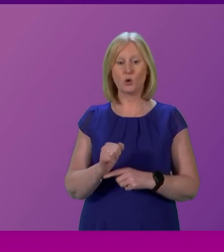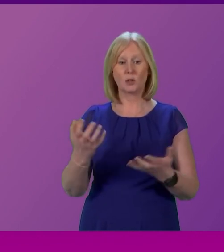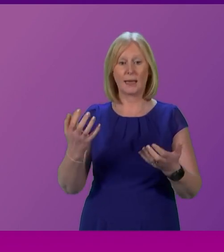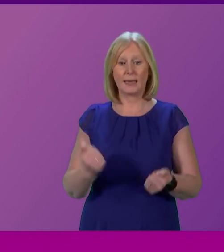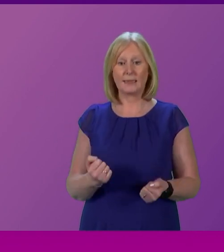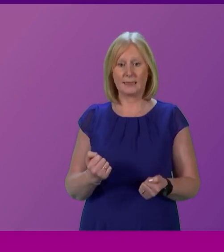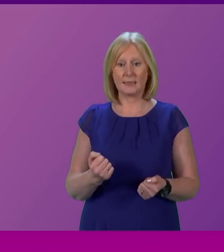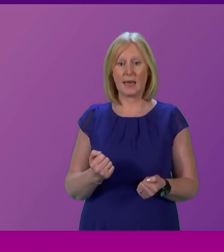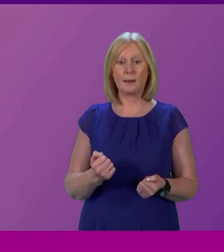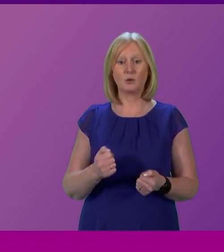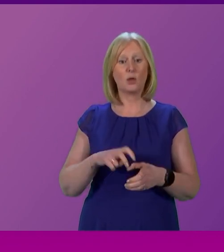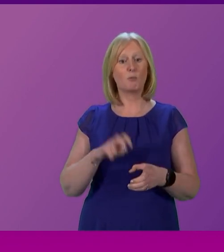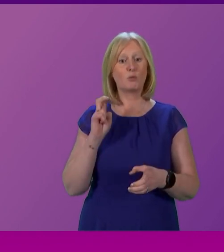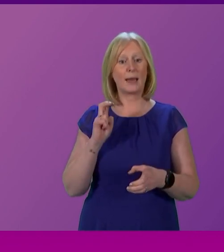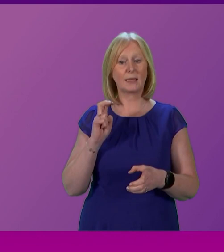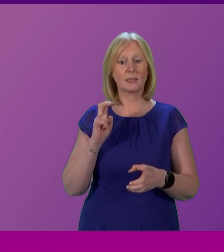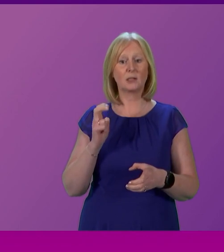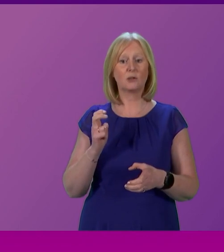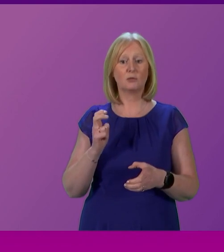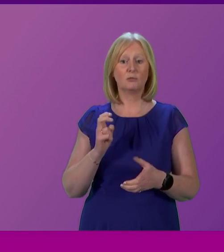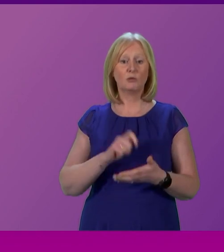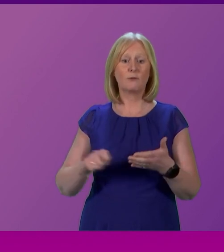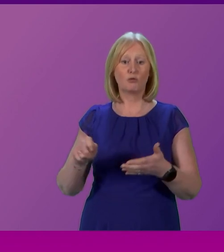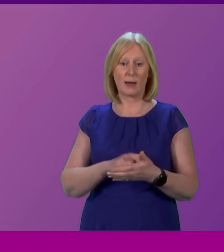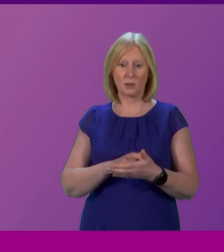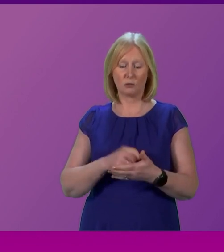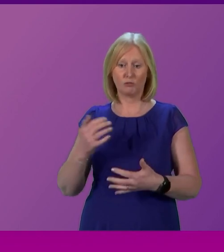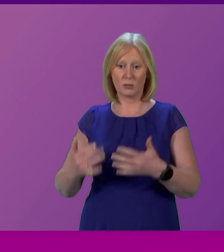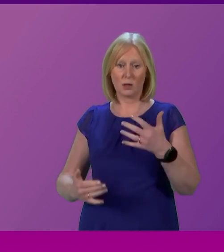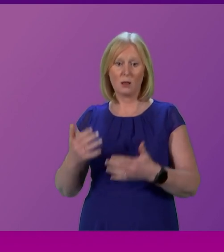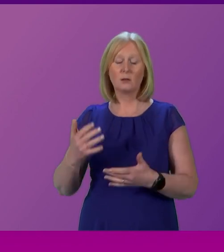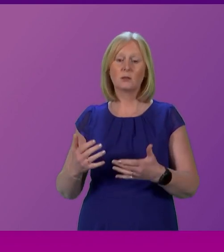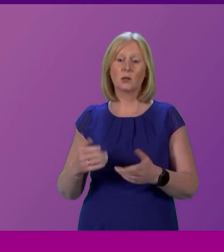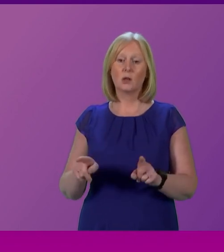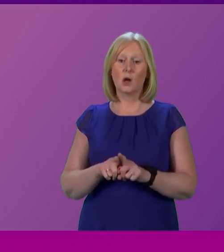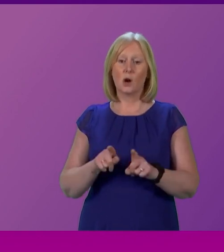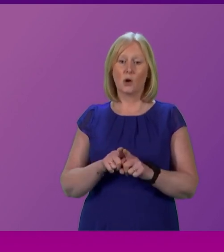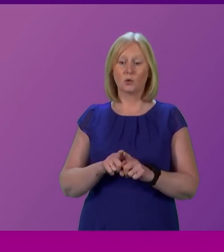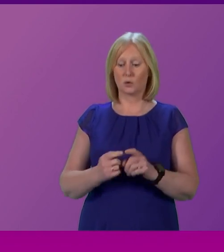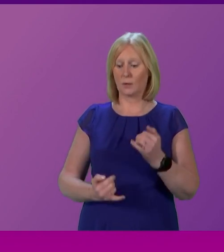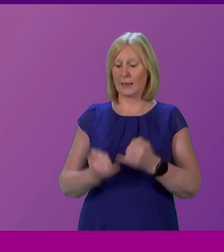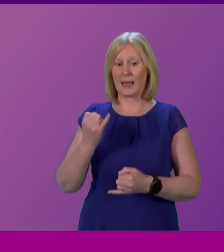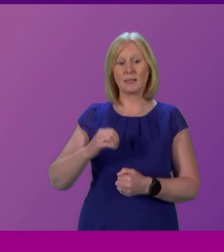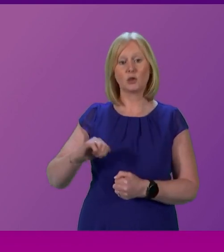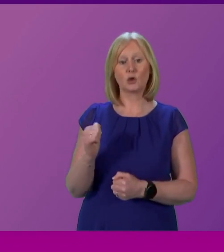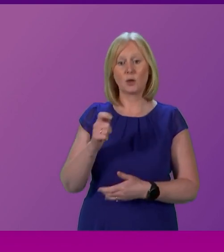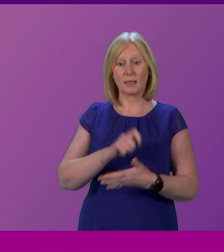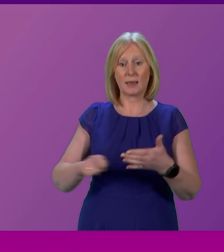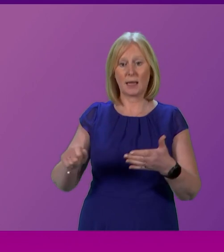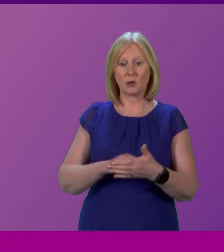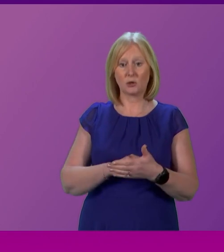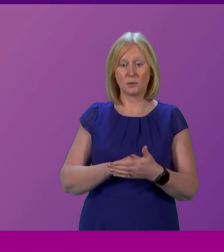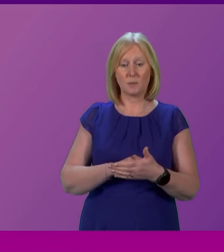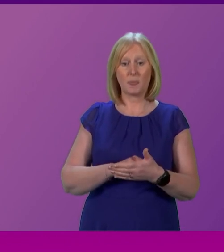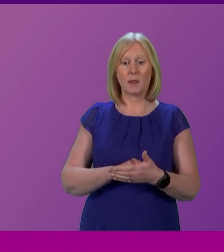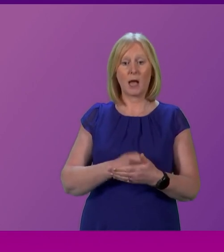of the Brexit referendum in Scotland, if they refuse to accept the outcome of the last Scottish election, and if they refuse to allow the